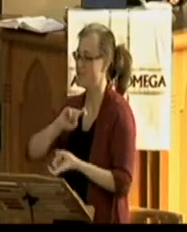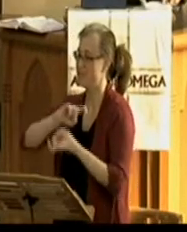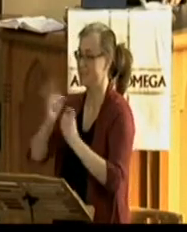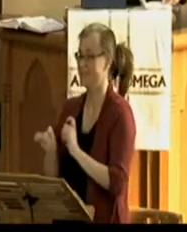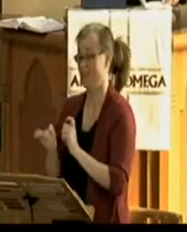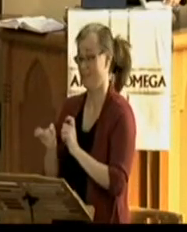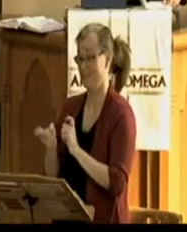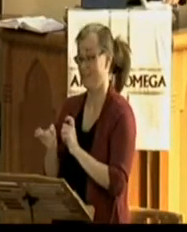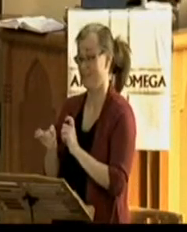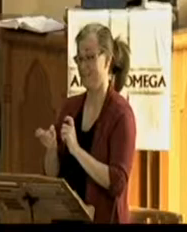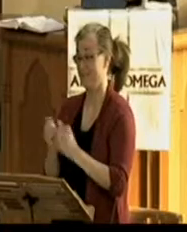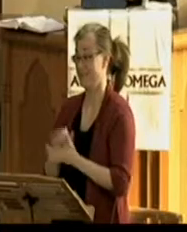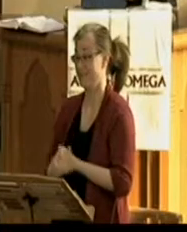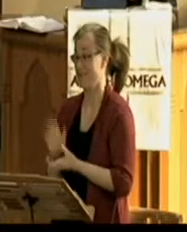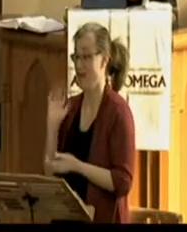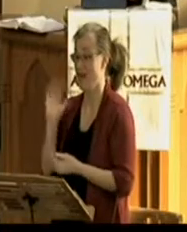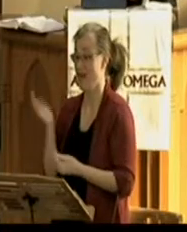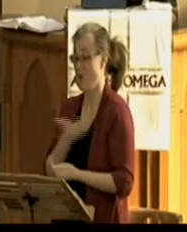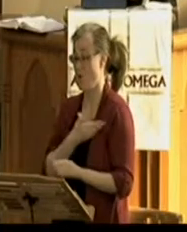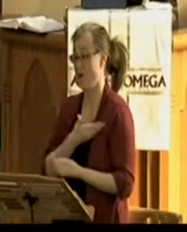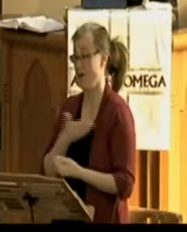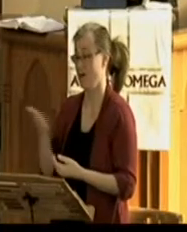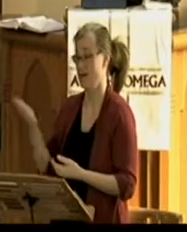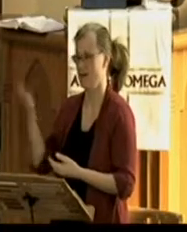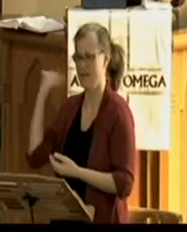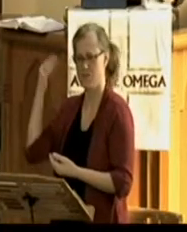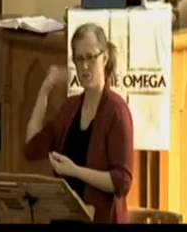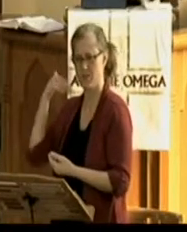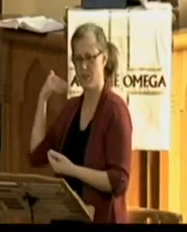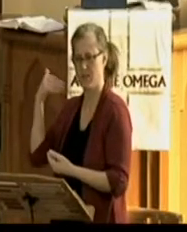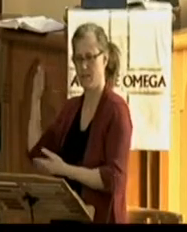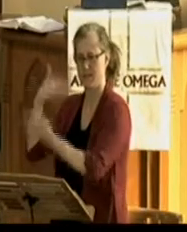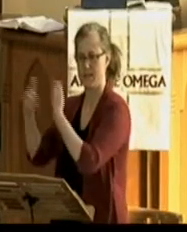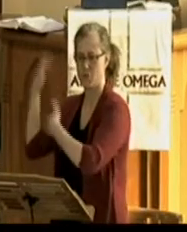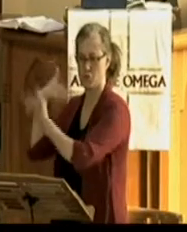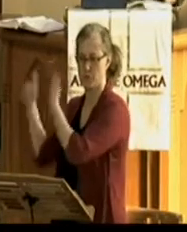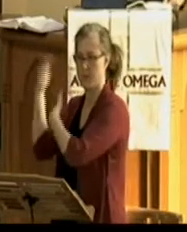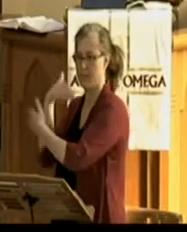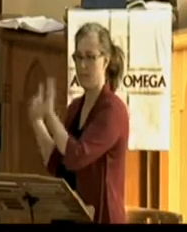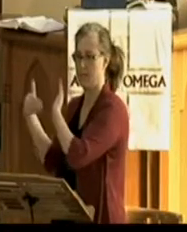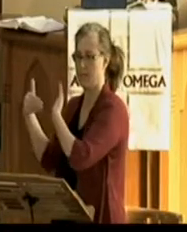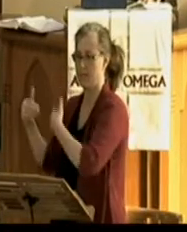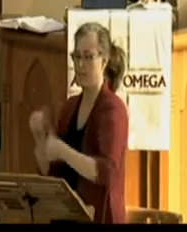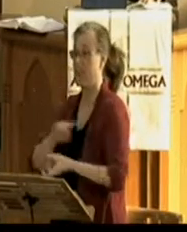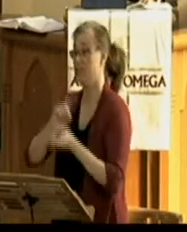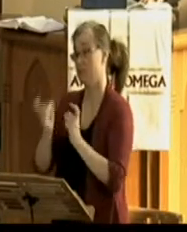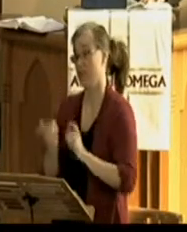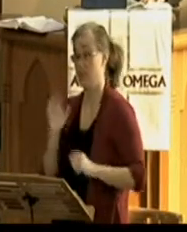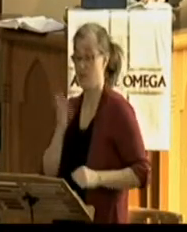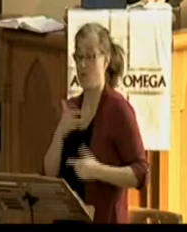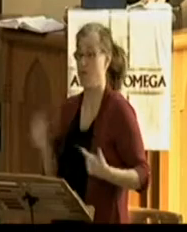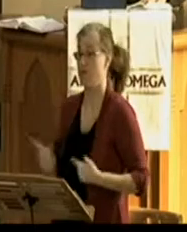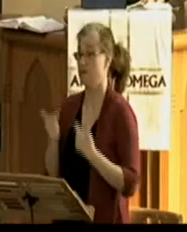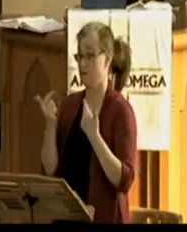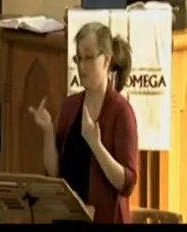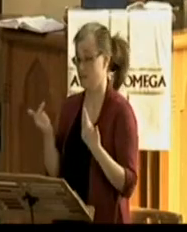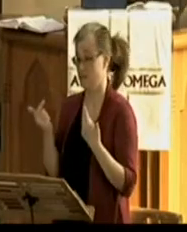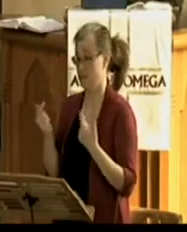the very Son of God, is risen from the dead. And to remember that, let us go now to John chapter 20. We've been looking